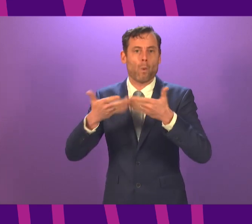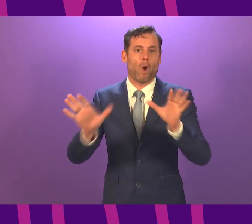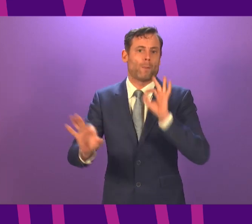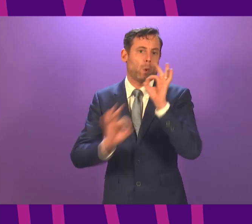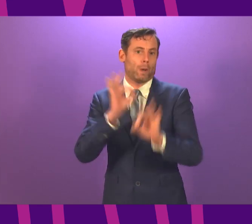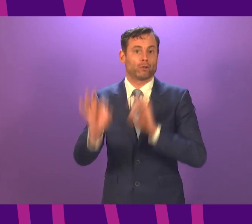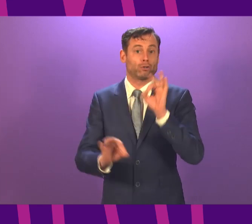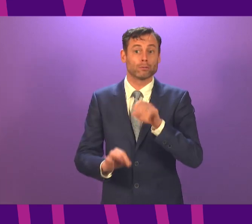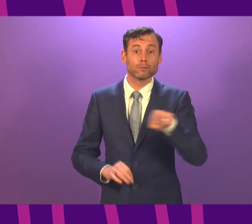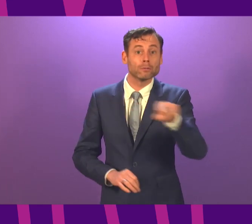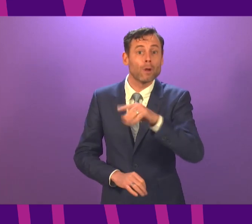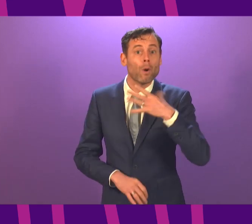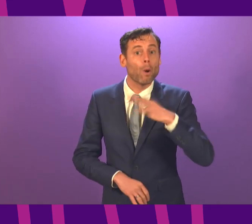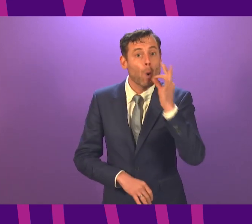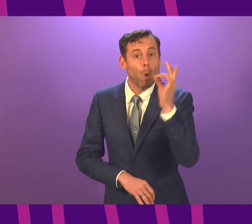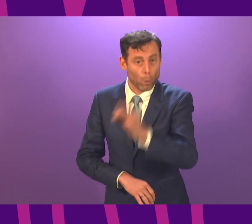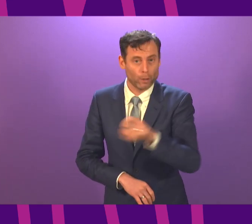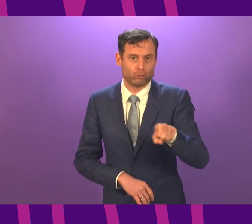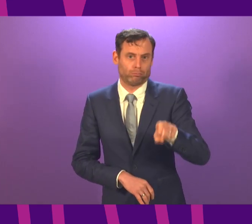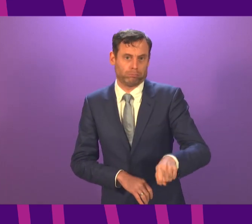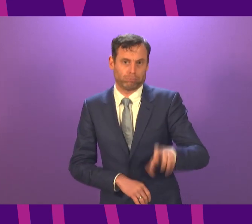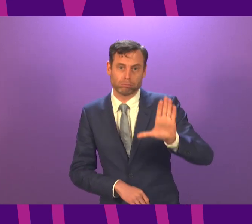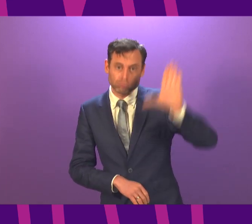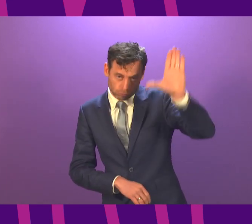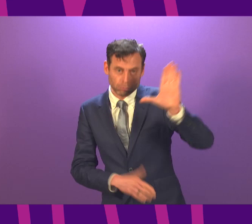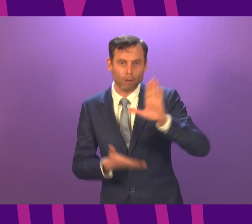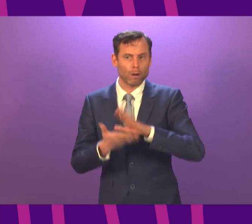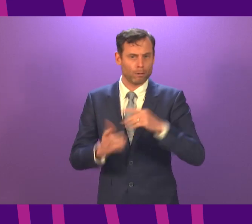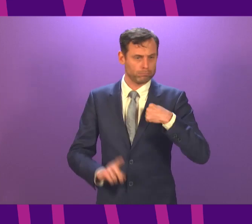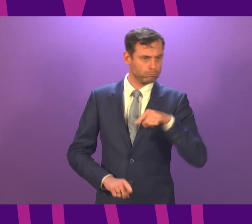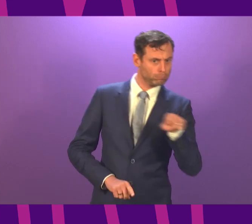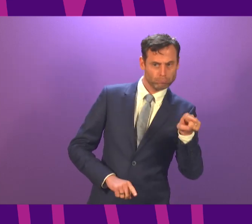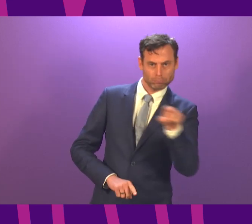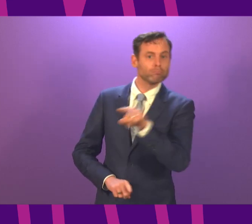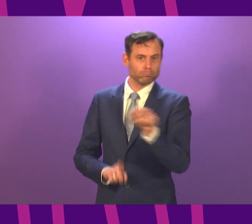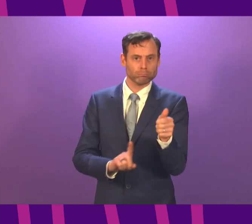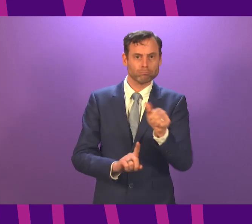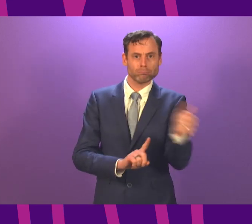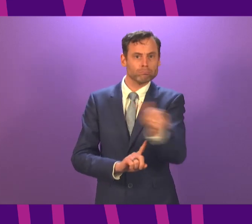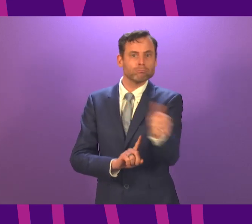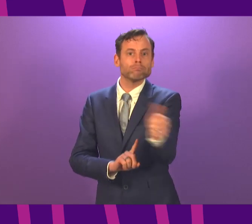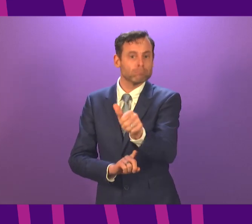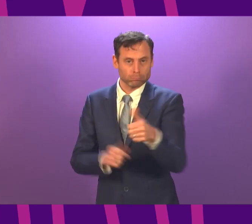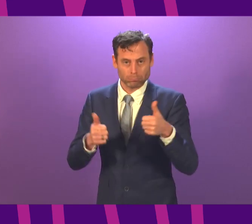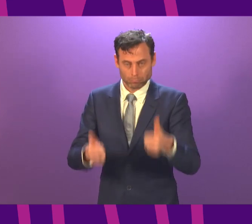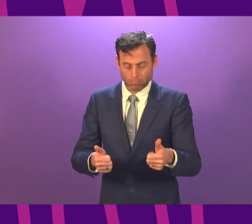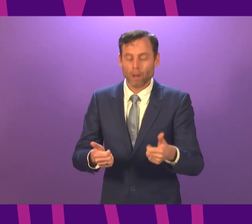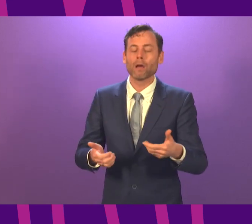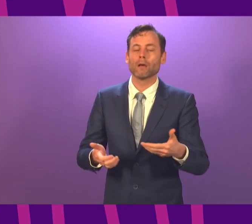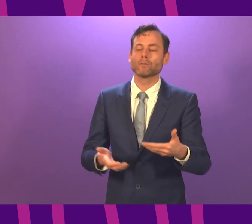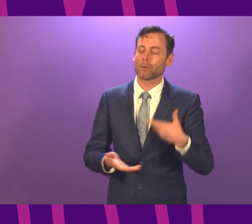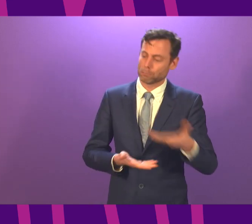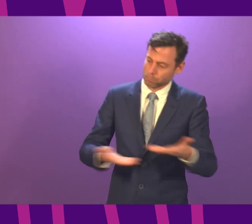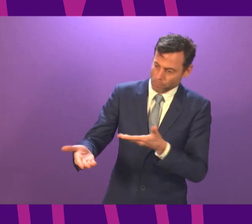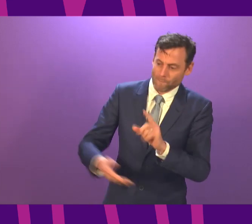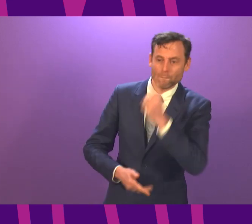encourage all members who wish to ask a question of the First Minister to press their request to speak buttons, including those online, and can I invite the First Minister